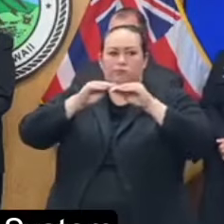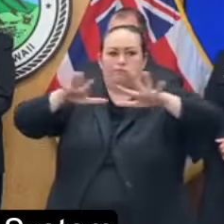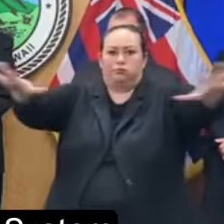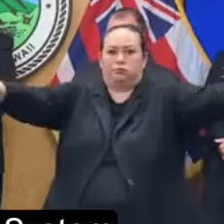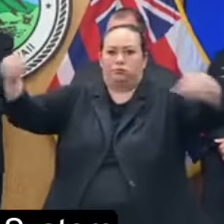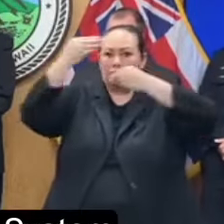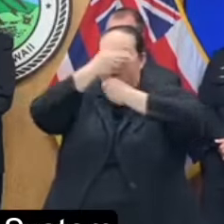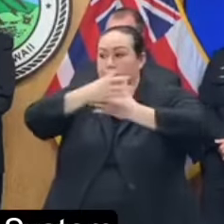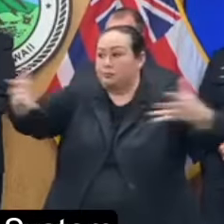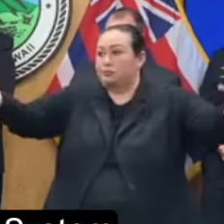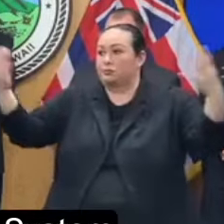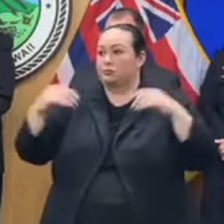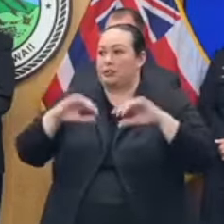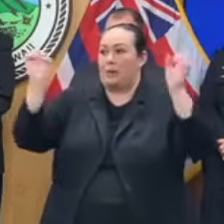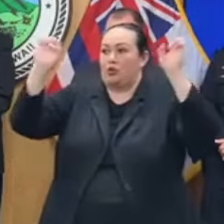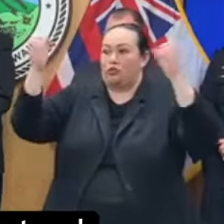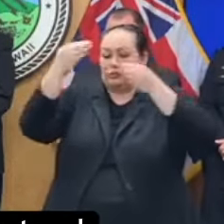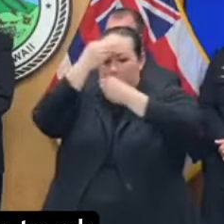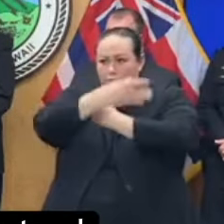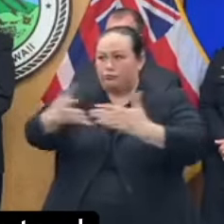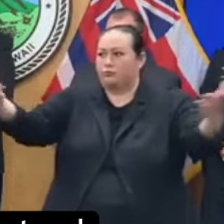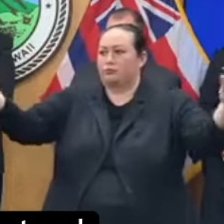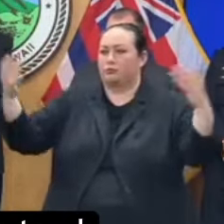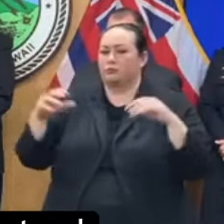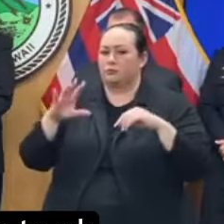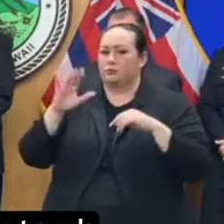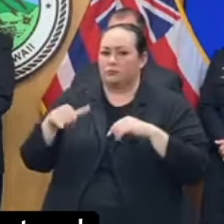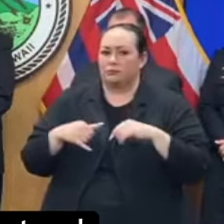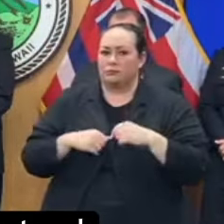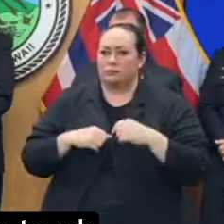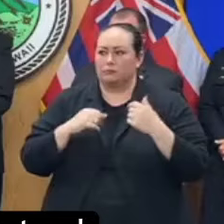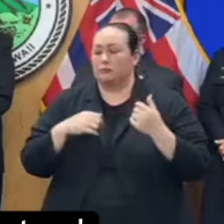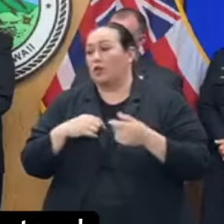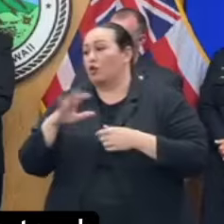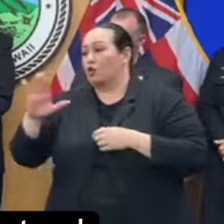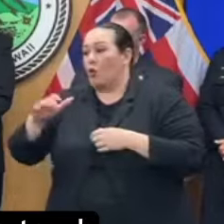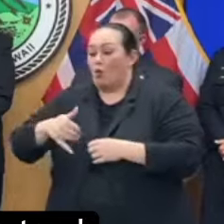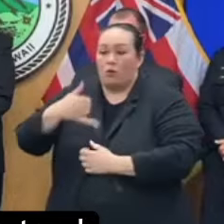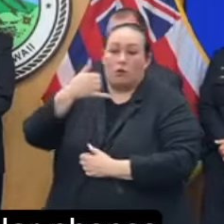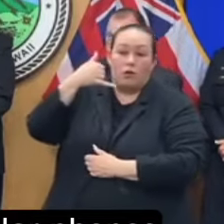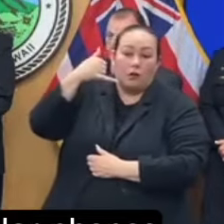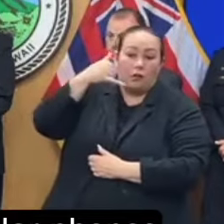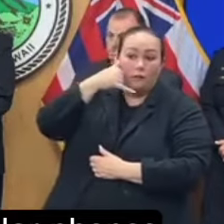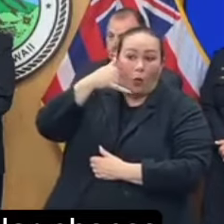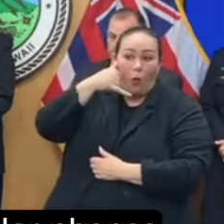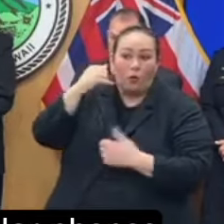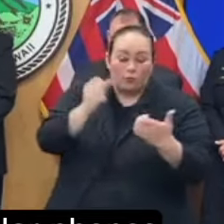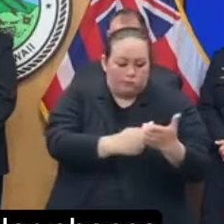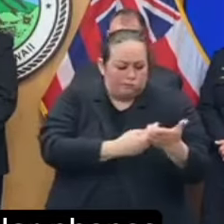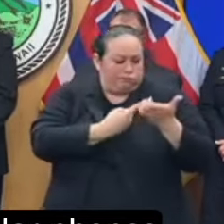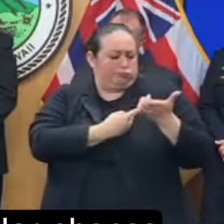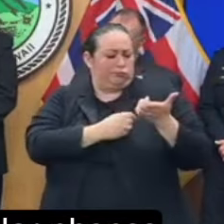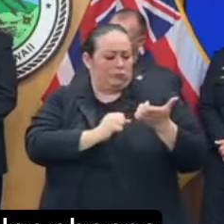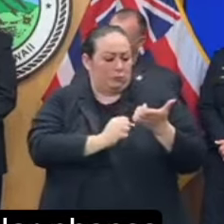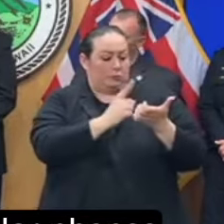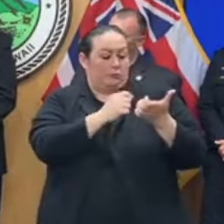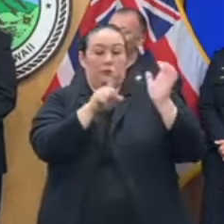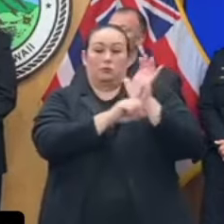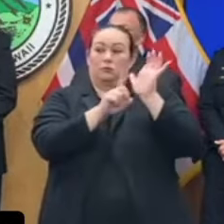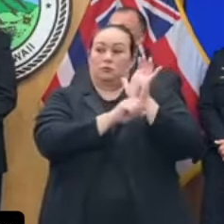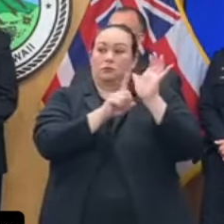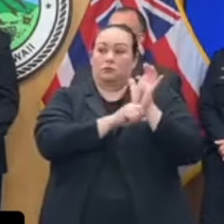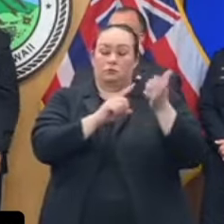the Emergency Alert System. The WEA sends alerts by text messages to cellular phones,